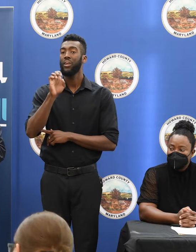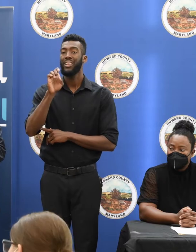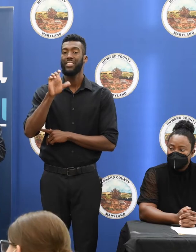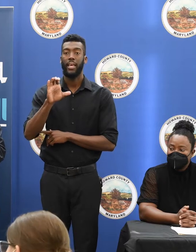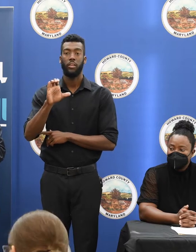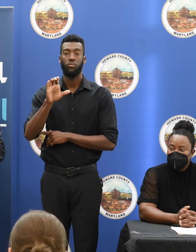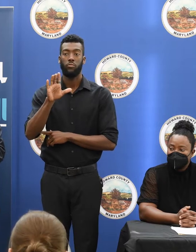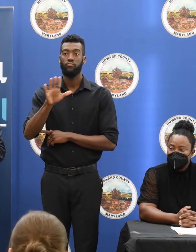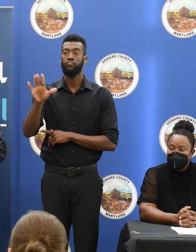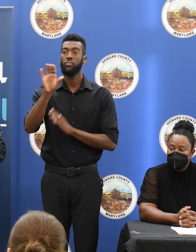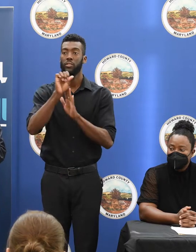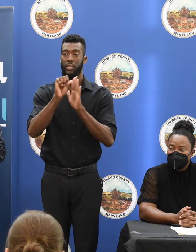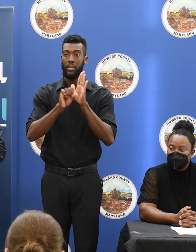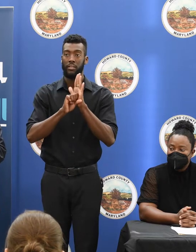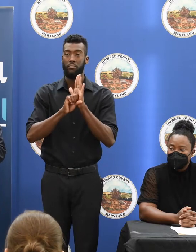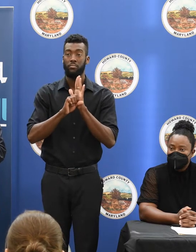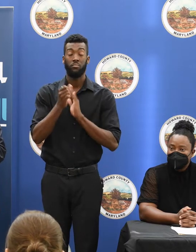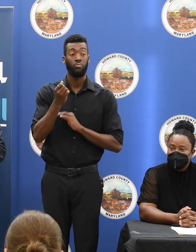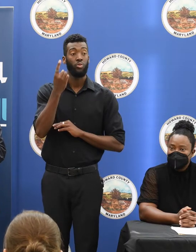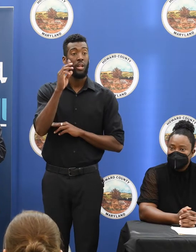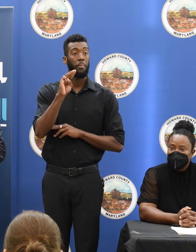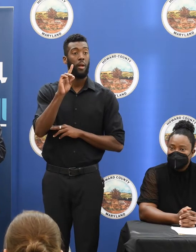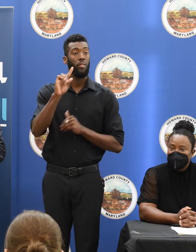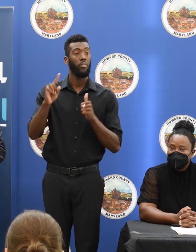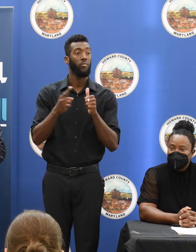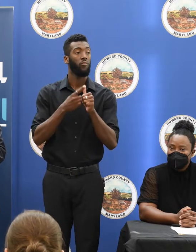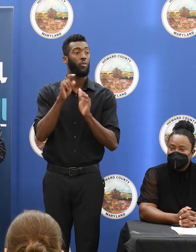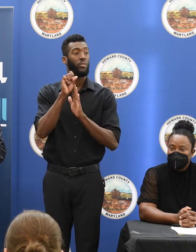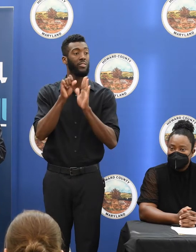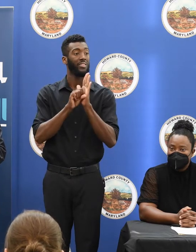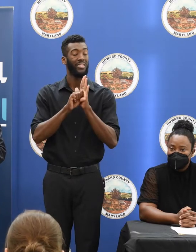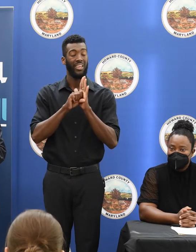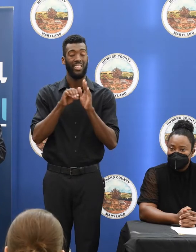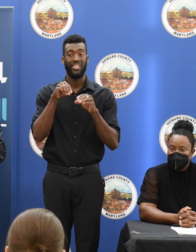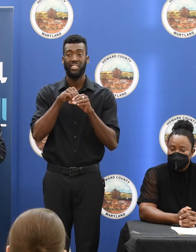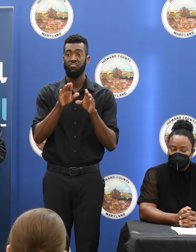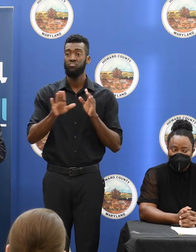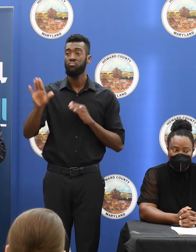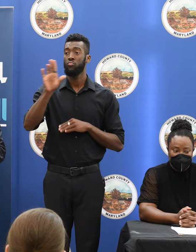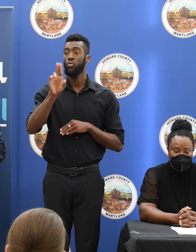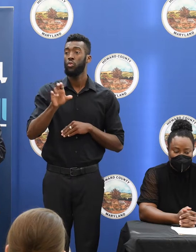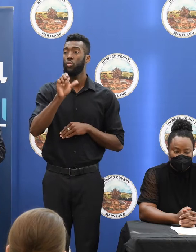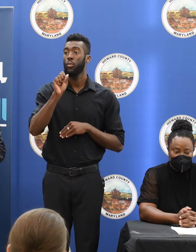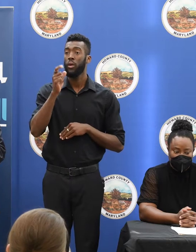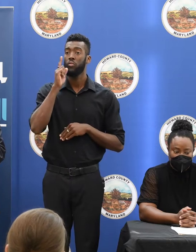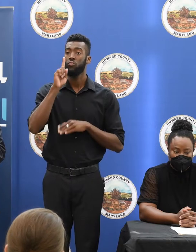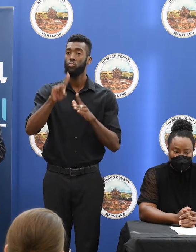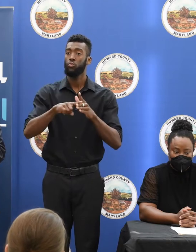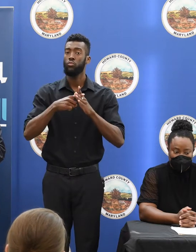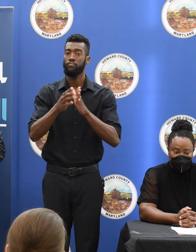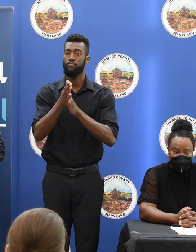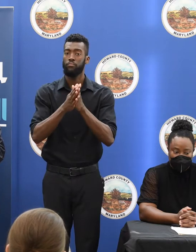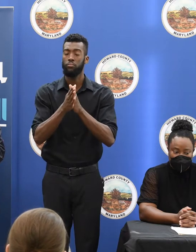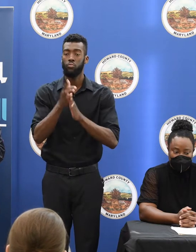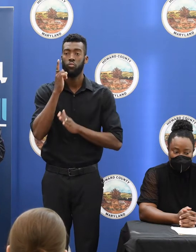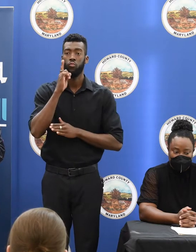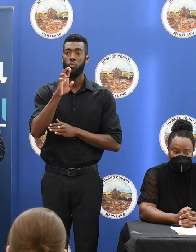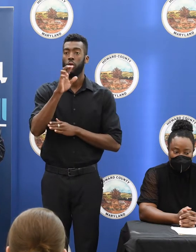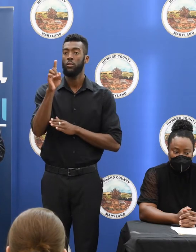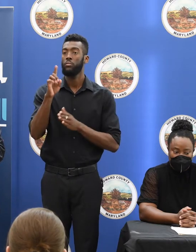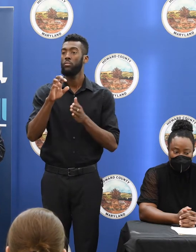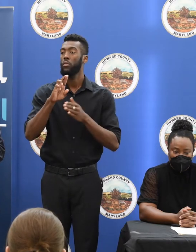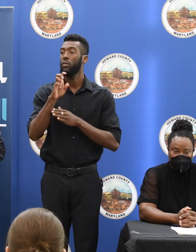the first state in the nation to enact in 2019 a prescription drug affordability board authorized